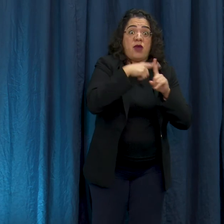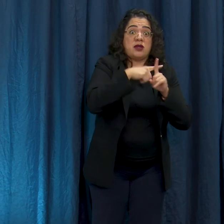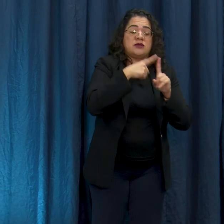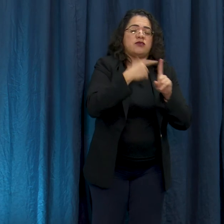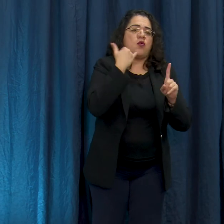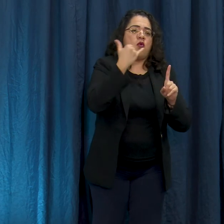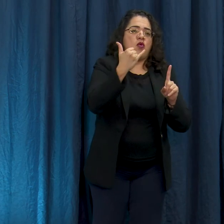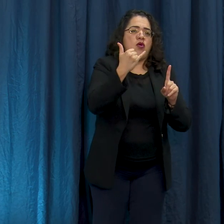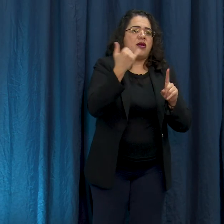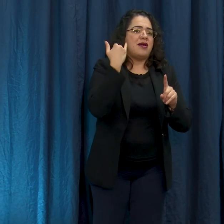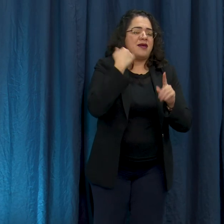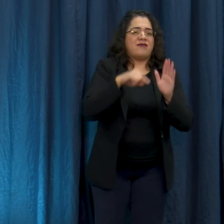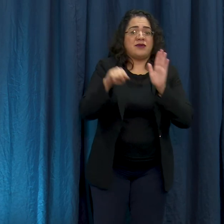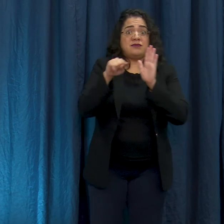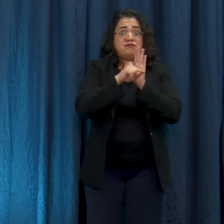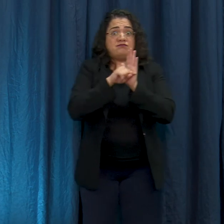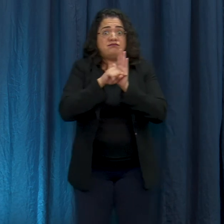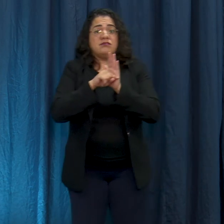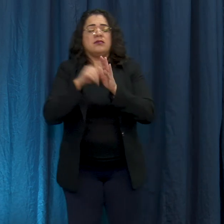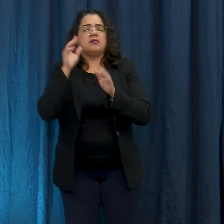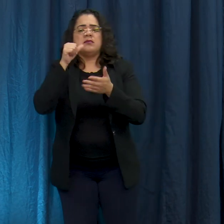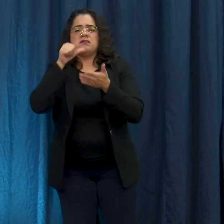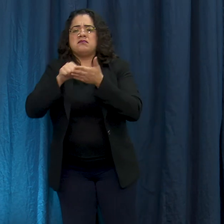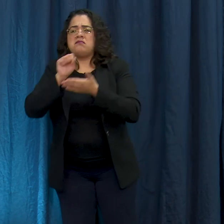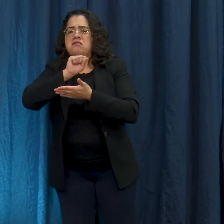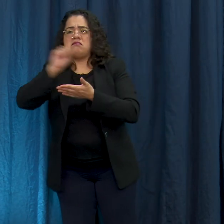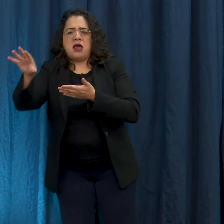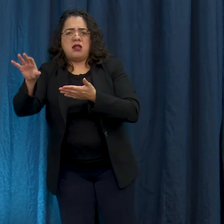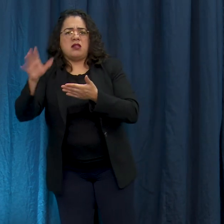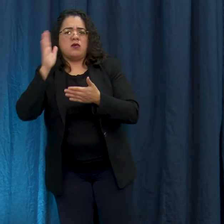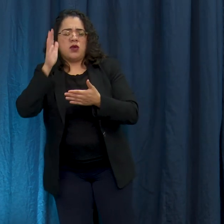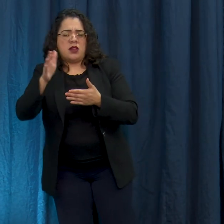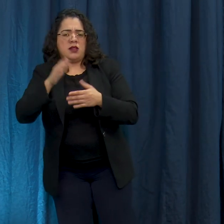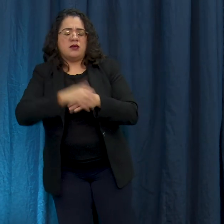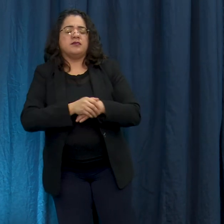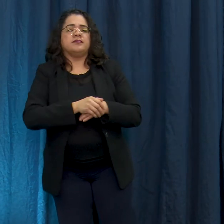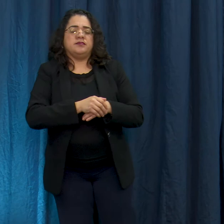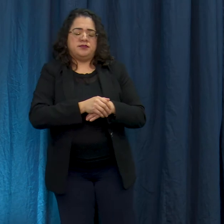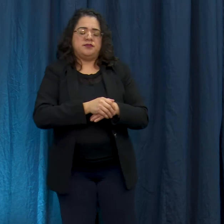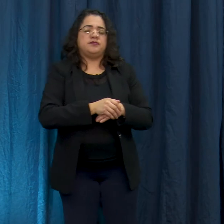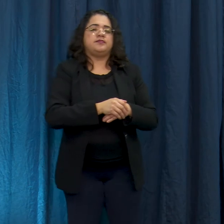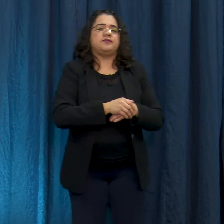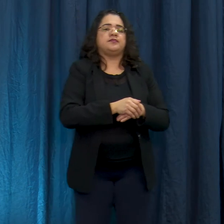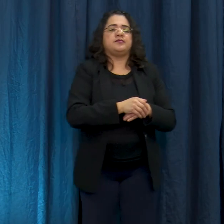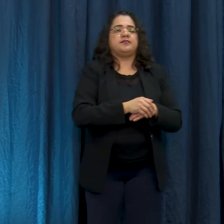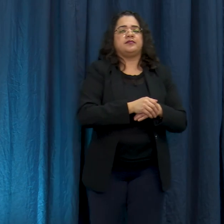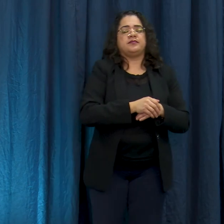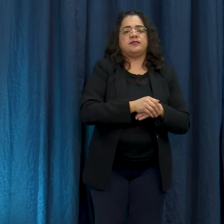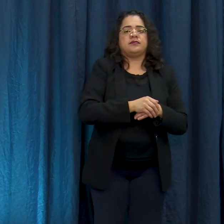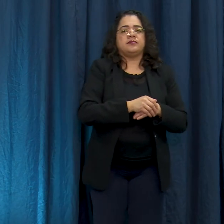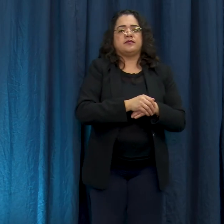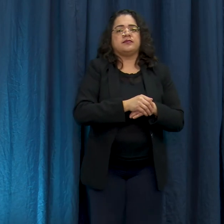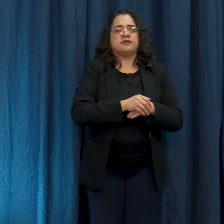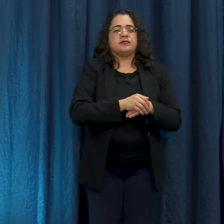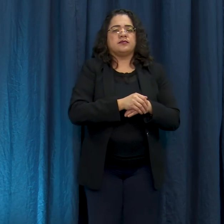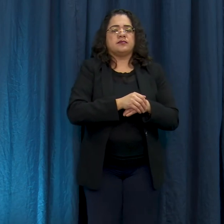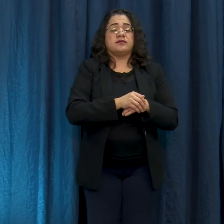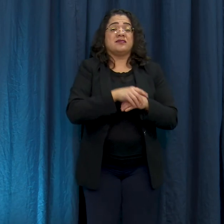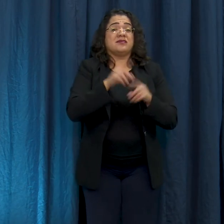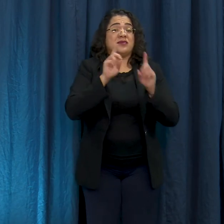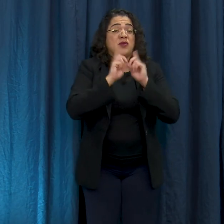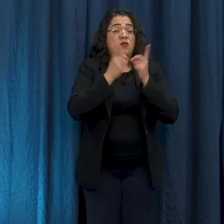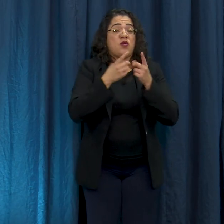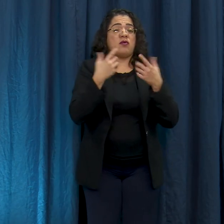correo si su posee su prueba regresa siendo positiva recibir una llamada telefónica de los investigadores del